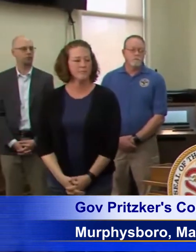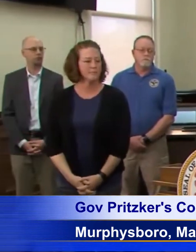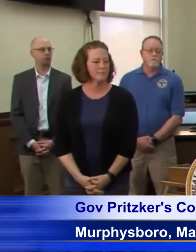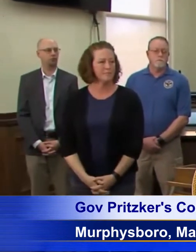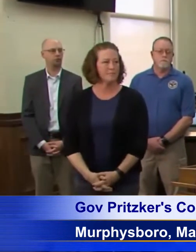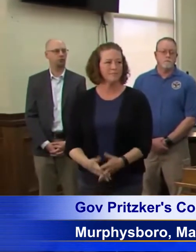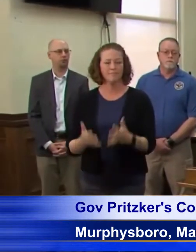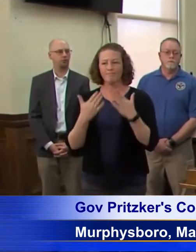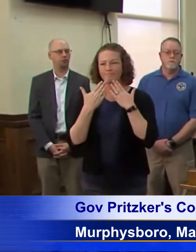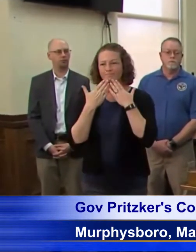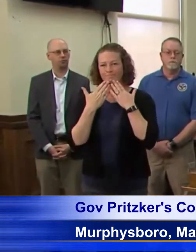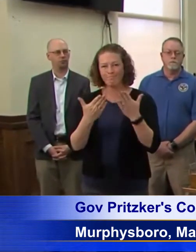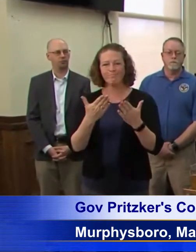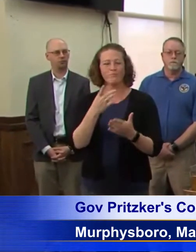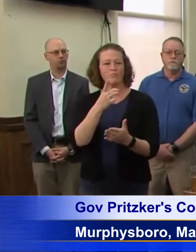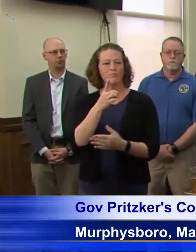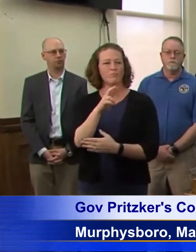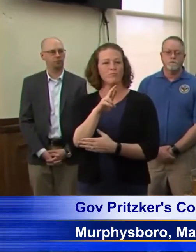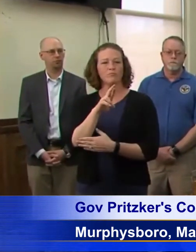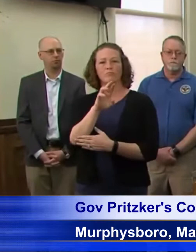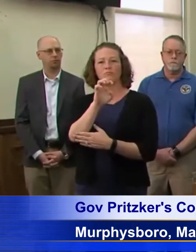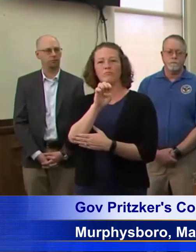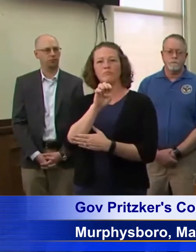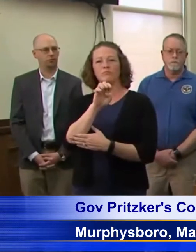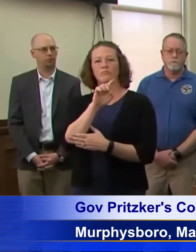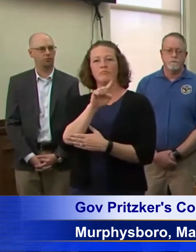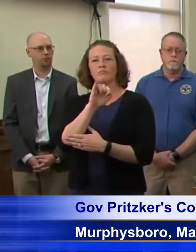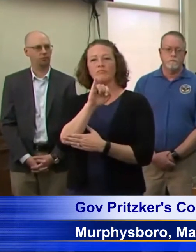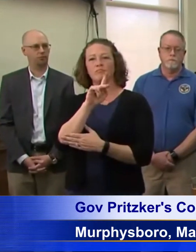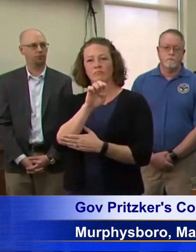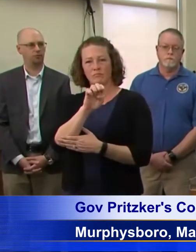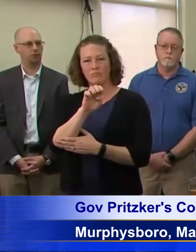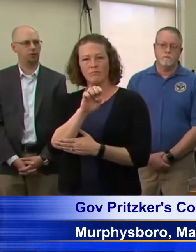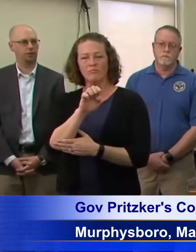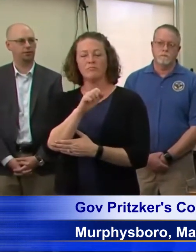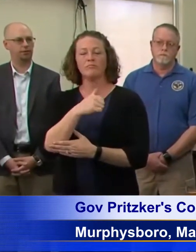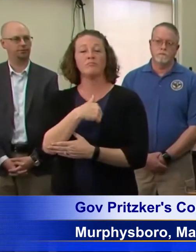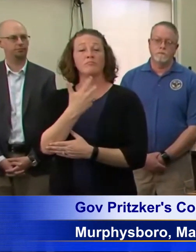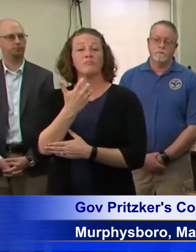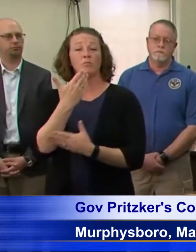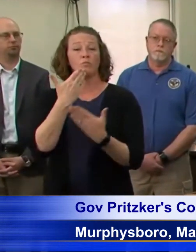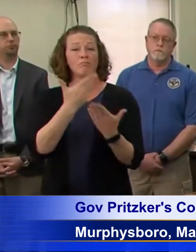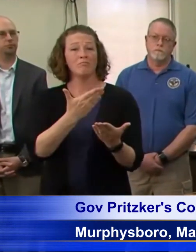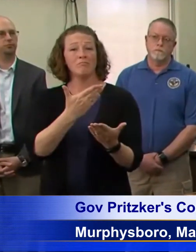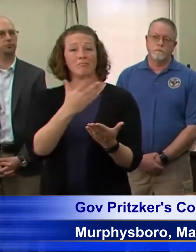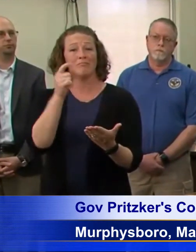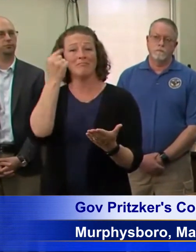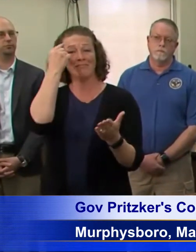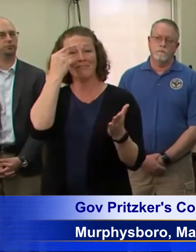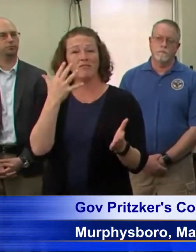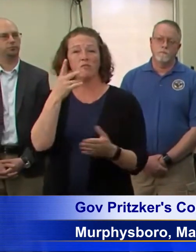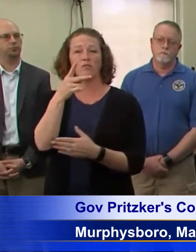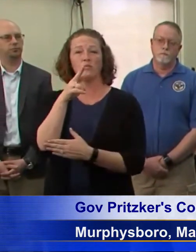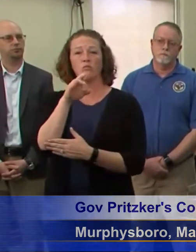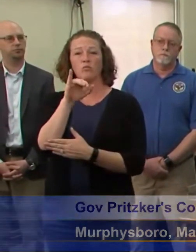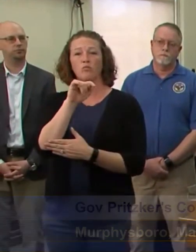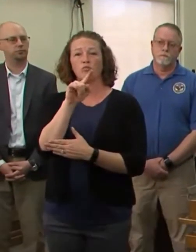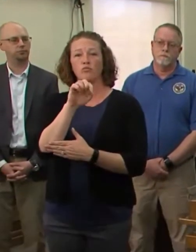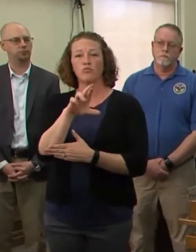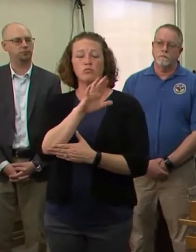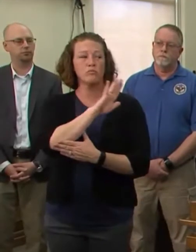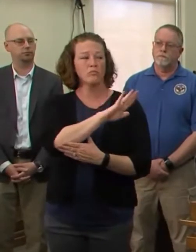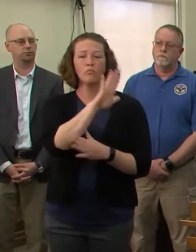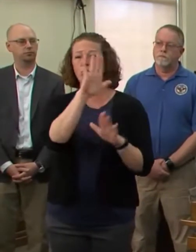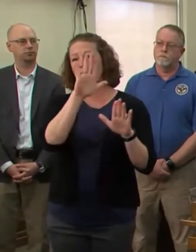Thank you, Dr. Azique. And I'd like to thank Governor Pritzker for his leadership during this very